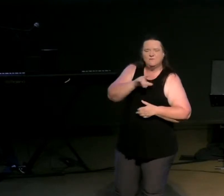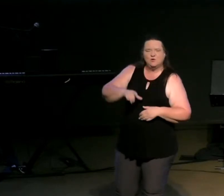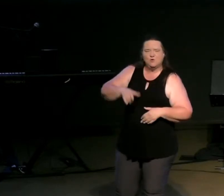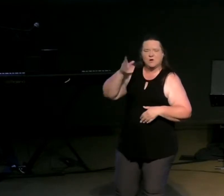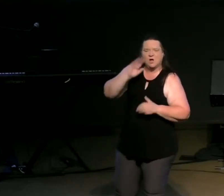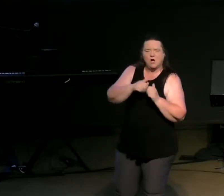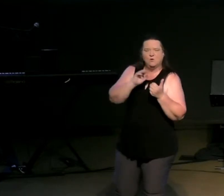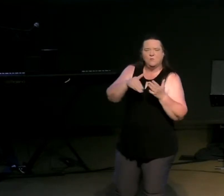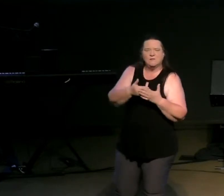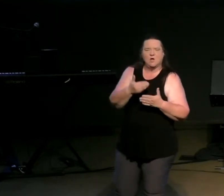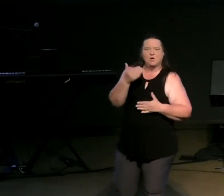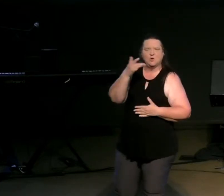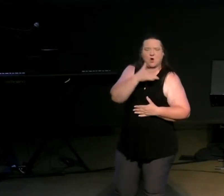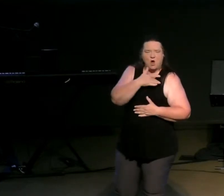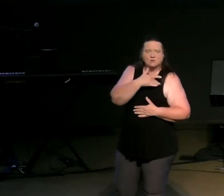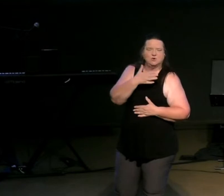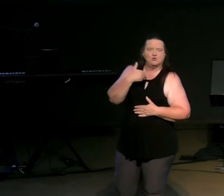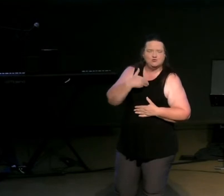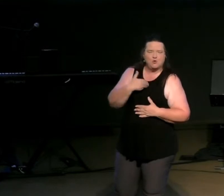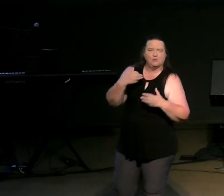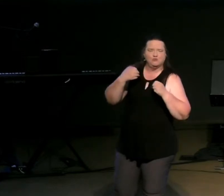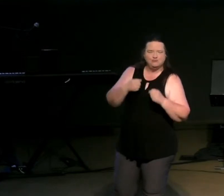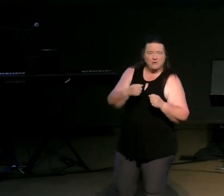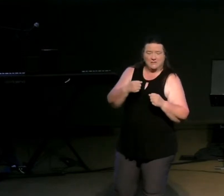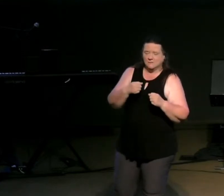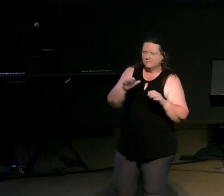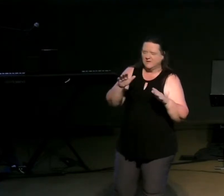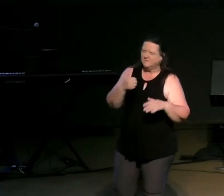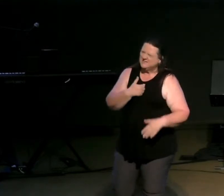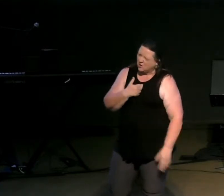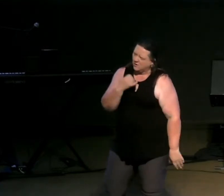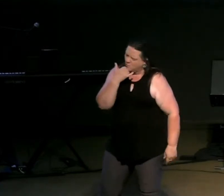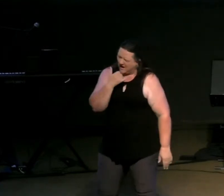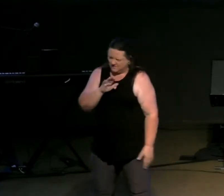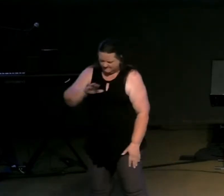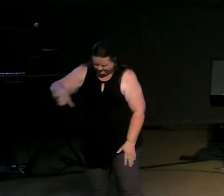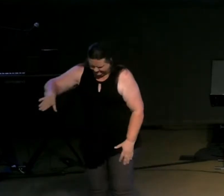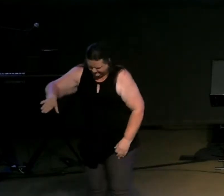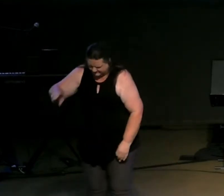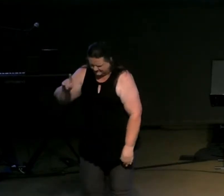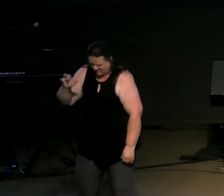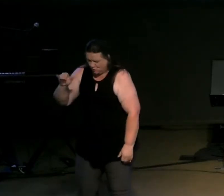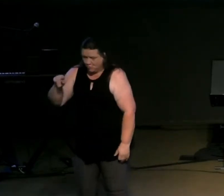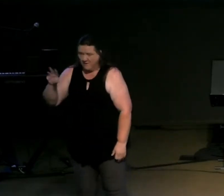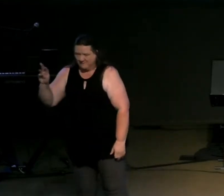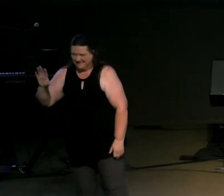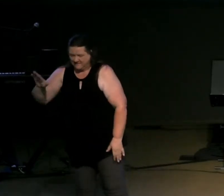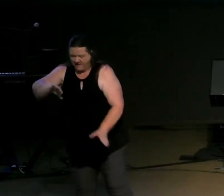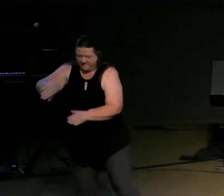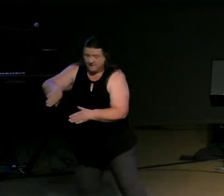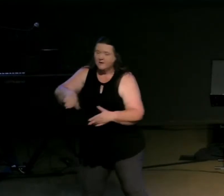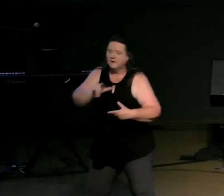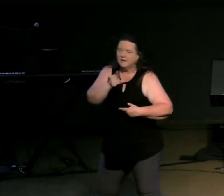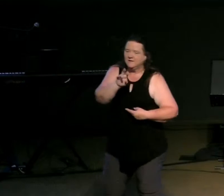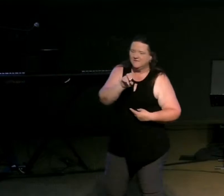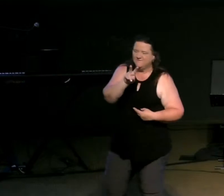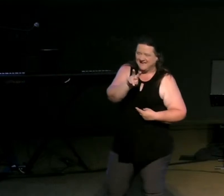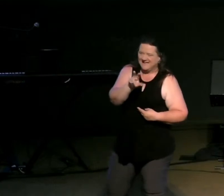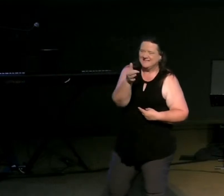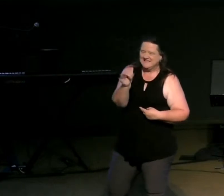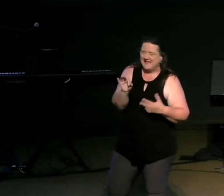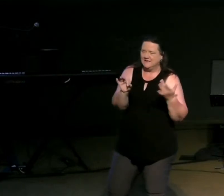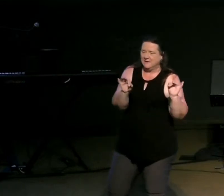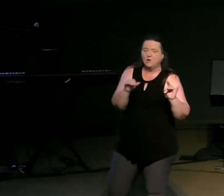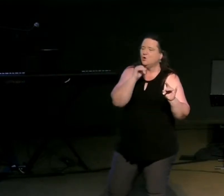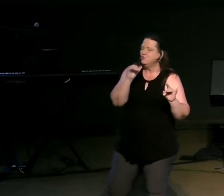heart with all your soul and with all your strength excuse me that was deuteronomy 6 5 do not and then he goes on with leviticus 19 18 do